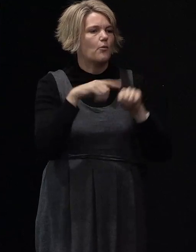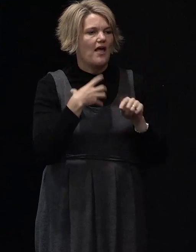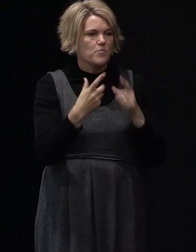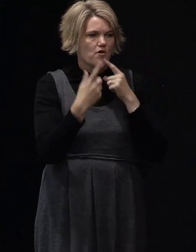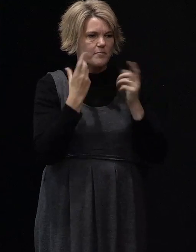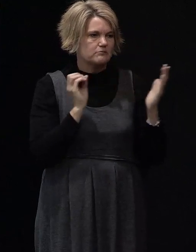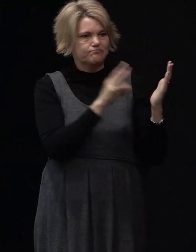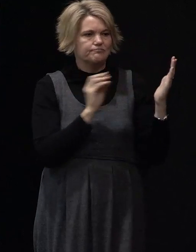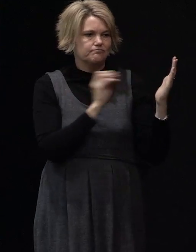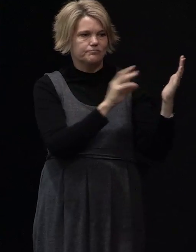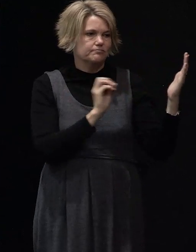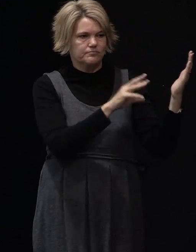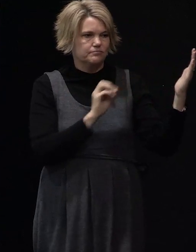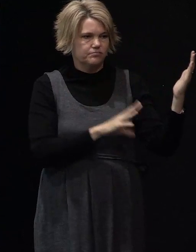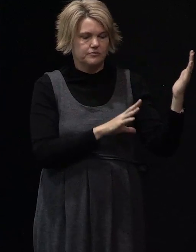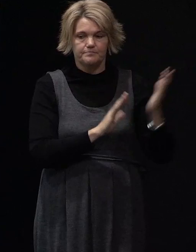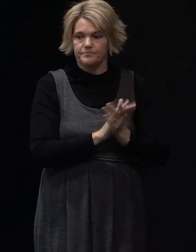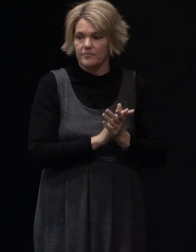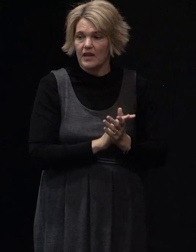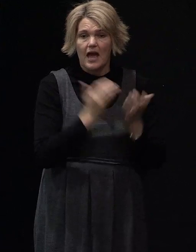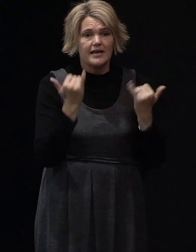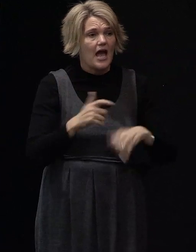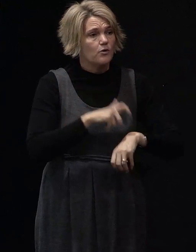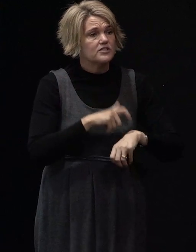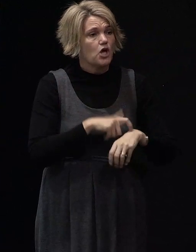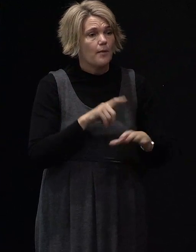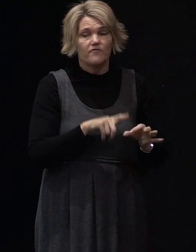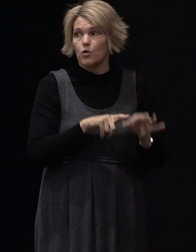right now we're available for questions so we'll hand it back over to Andrew.